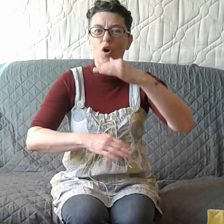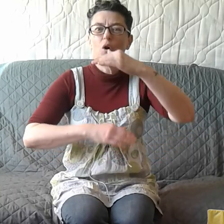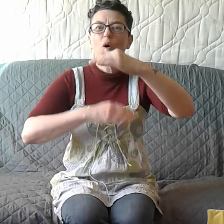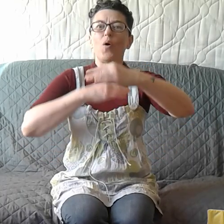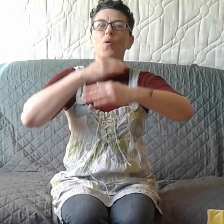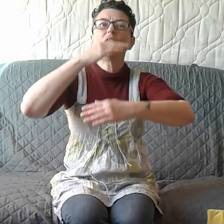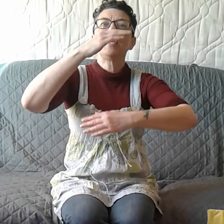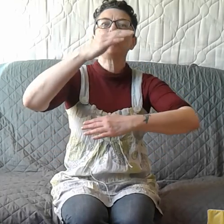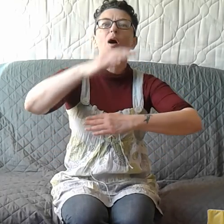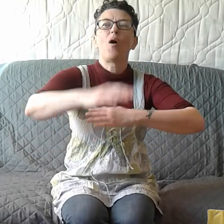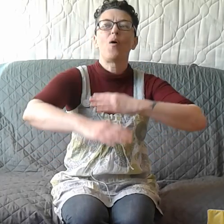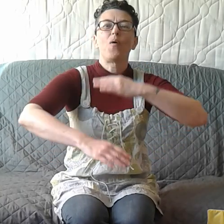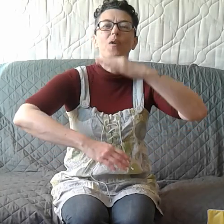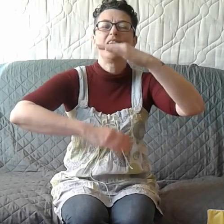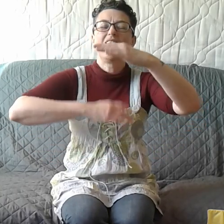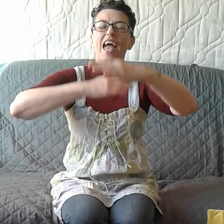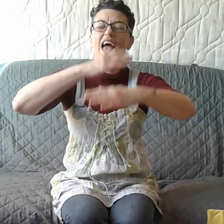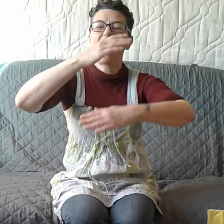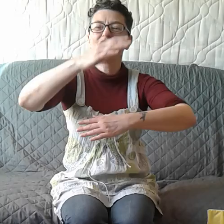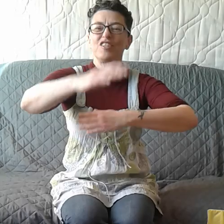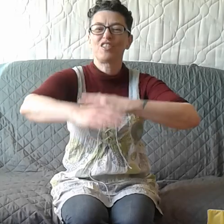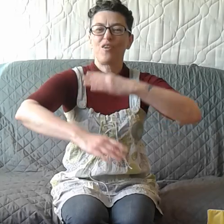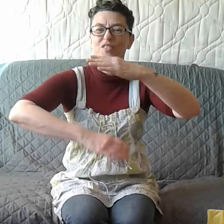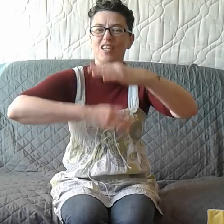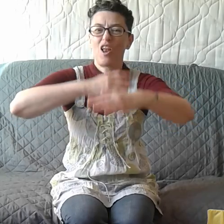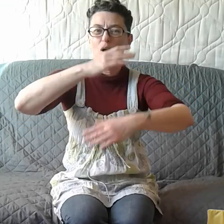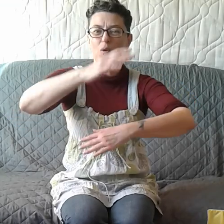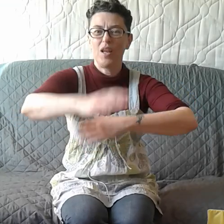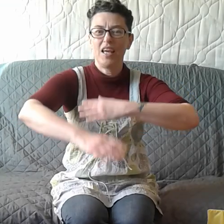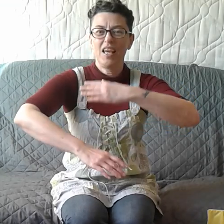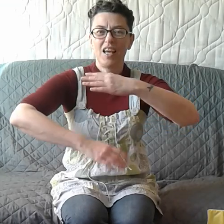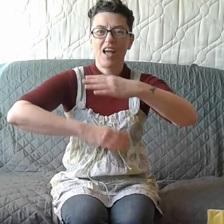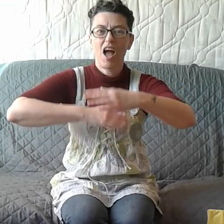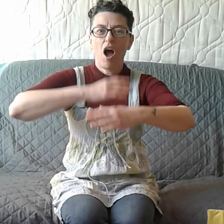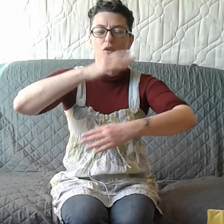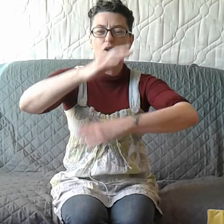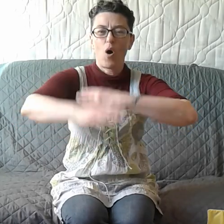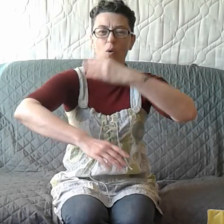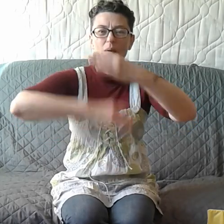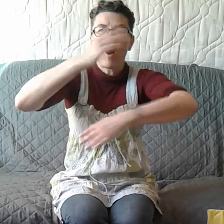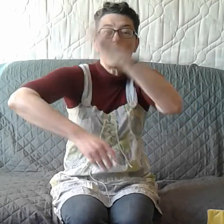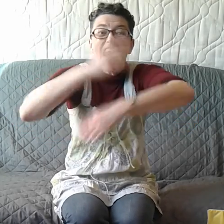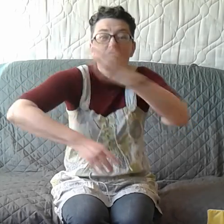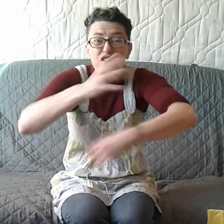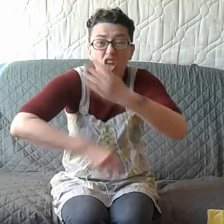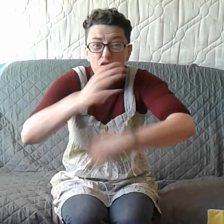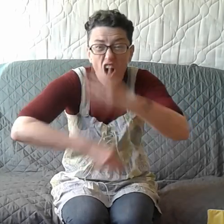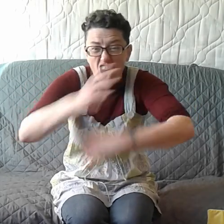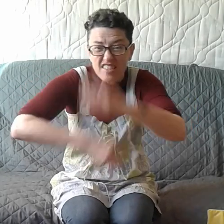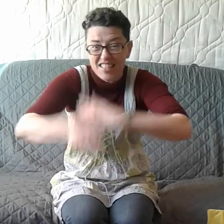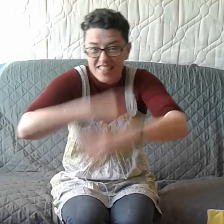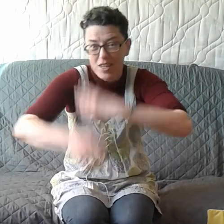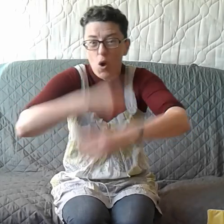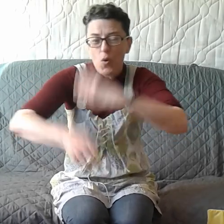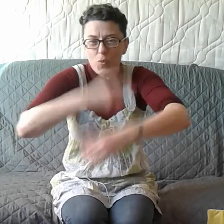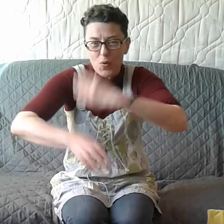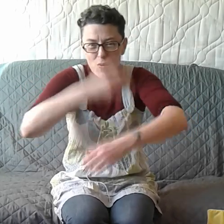Roly-poly, ever so slowly. Roly-poly, ever so fast. Roly fast. Woo!